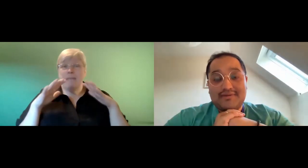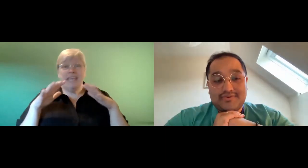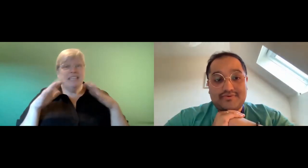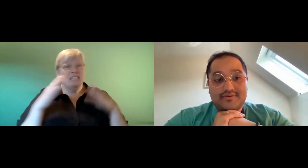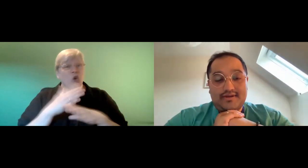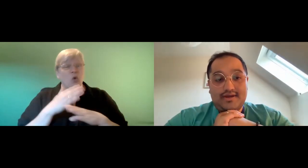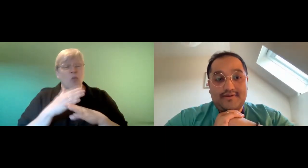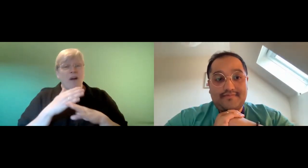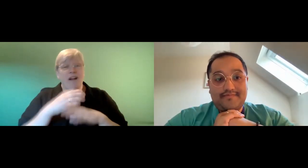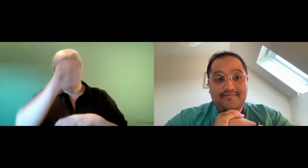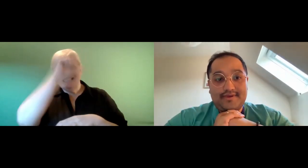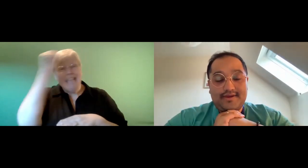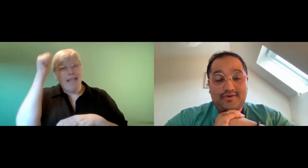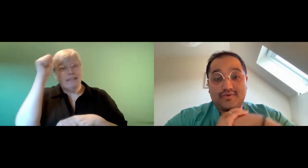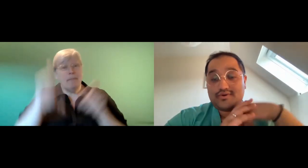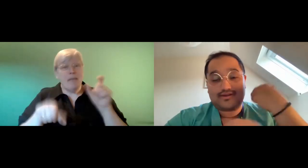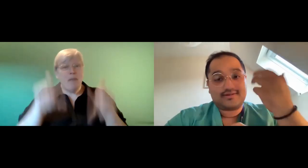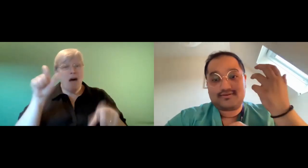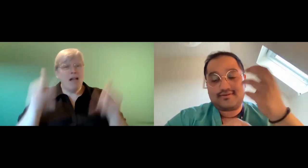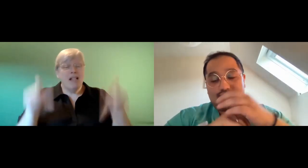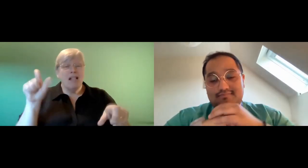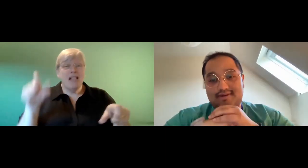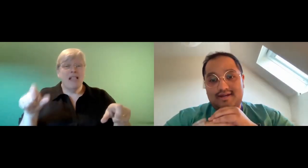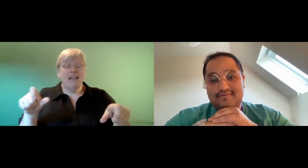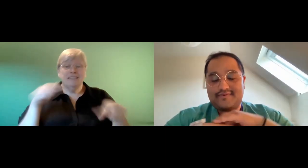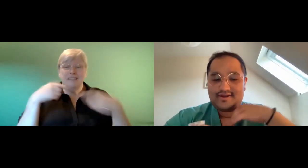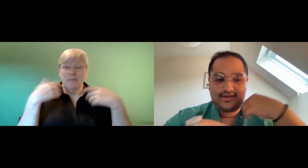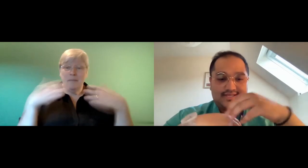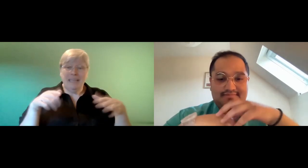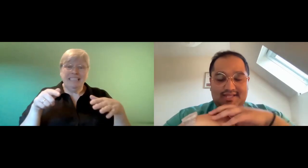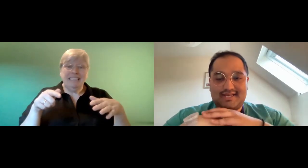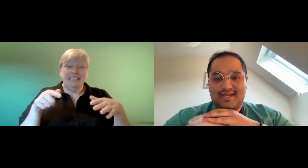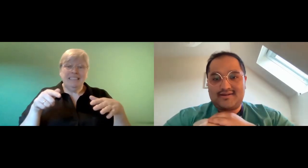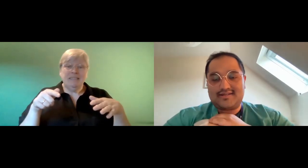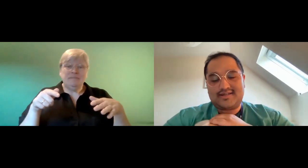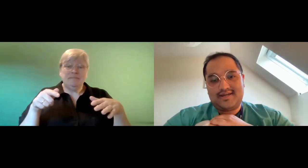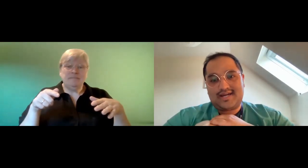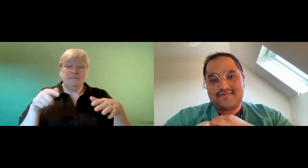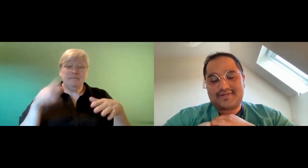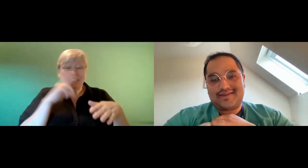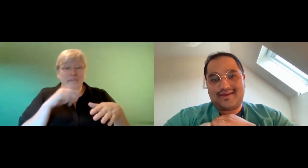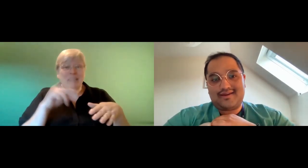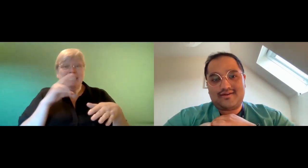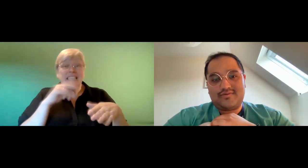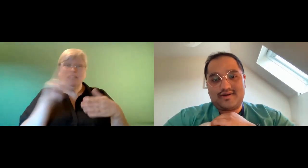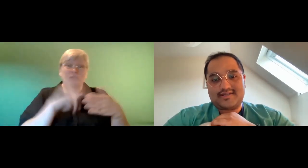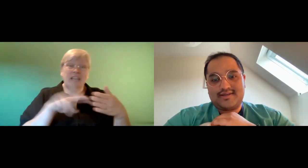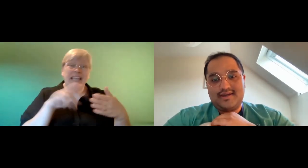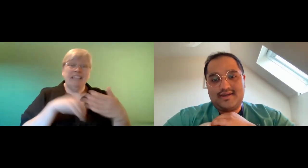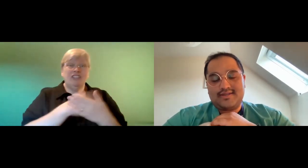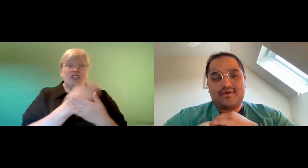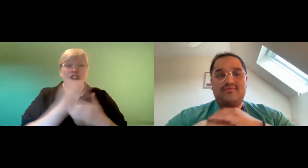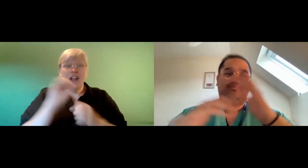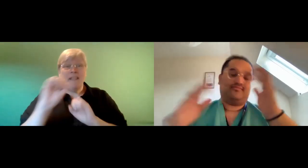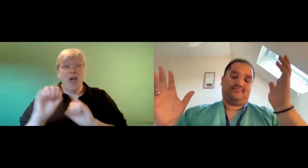know talented people um who had um kind of speak today and kind of share their works